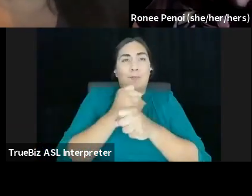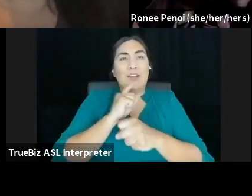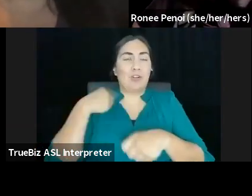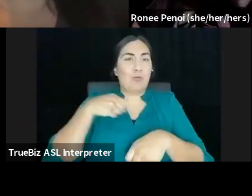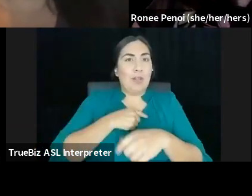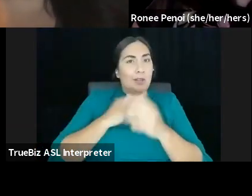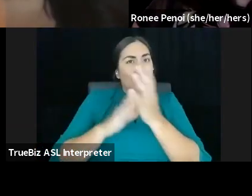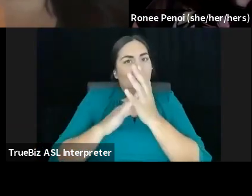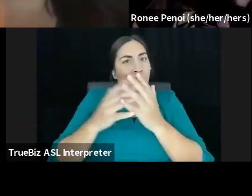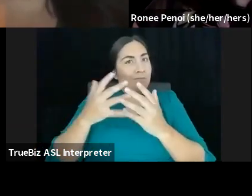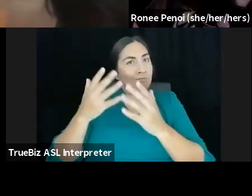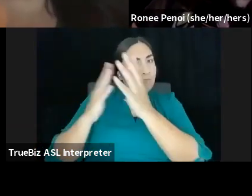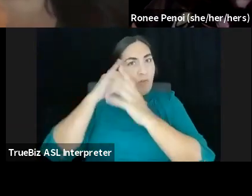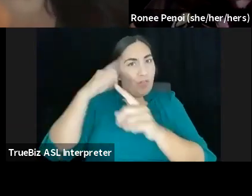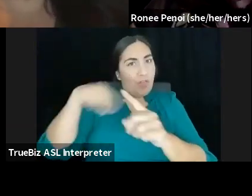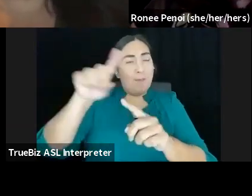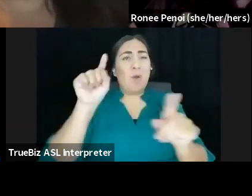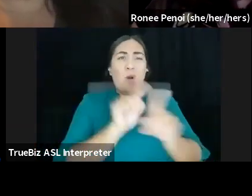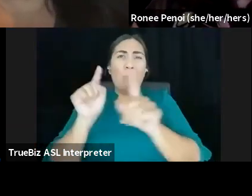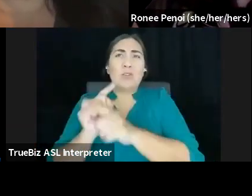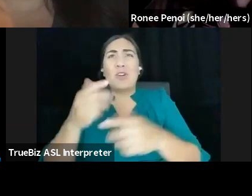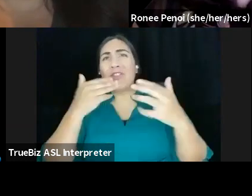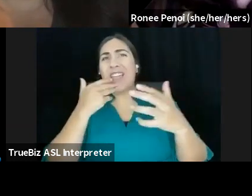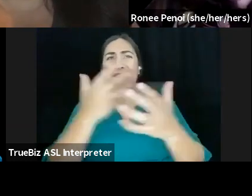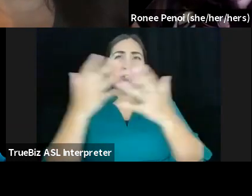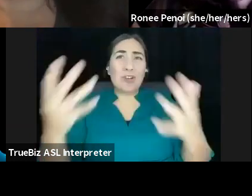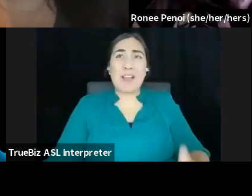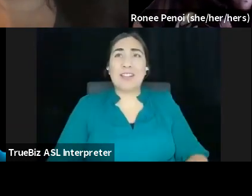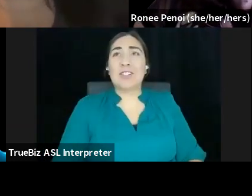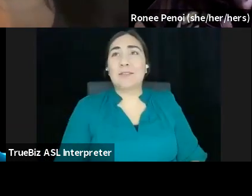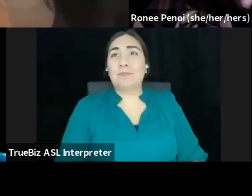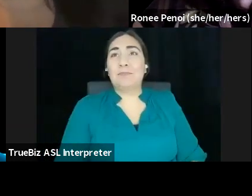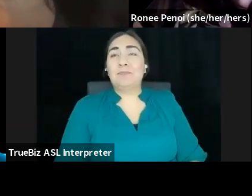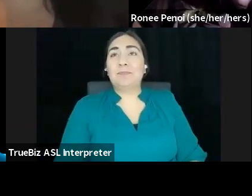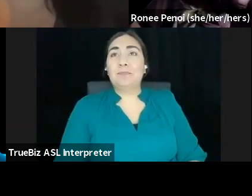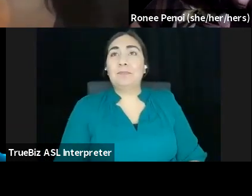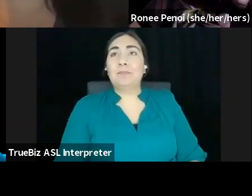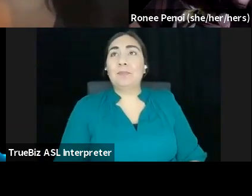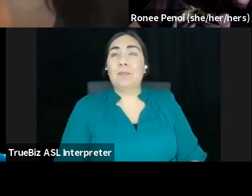Awesome. Thank you so much, First Peoples Fund. I can't thank you enough. And with that, I'm going to hand it over back to Ronnie.